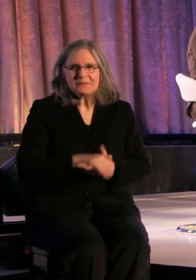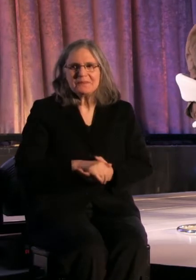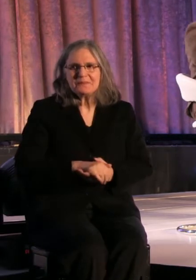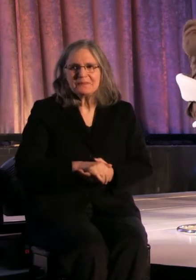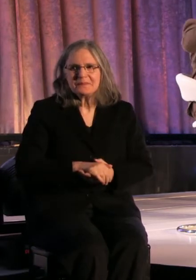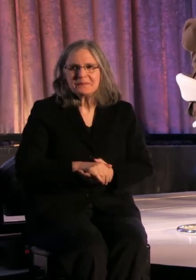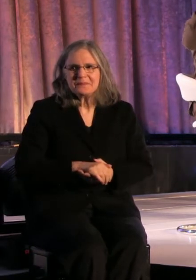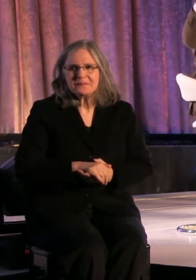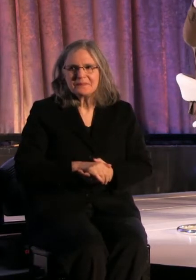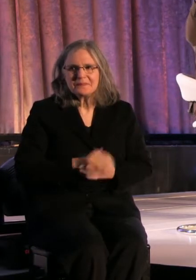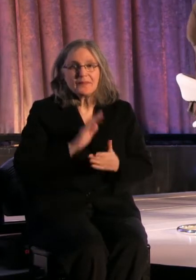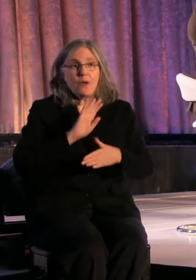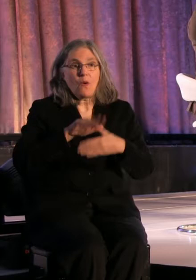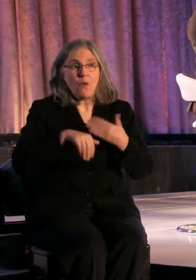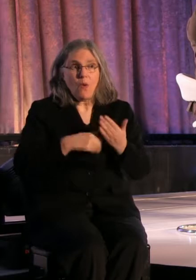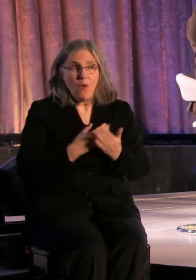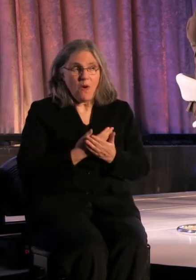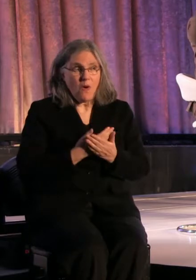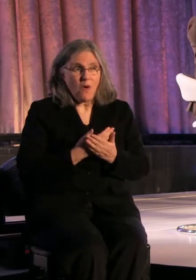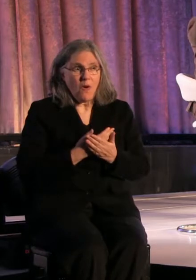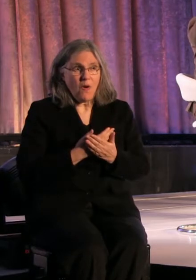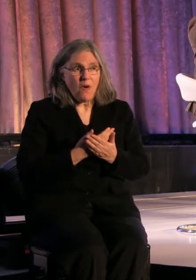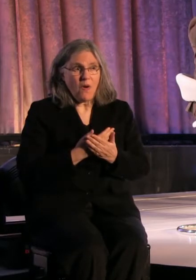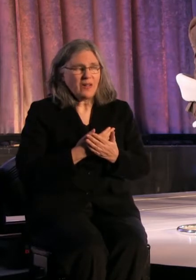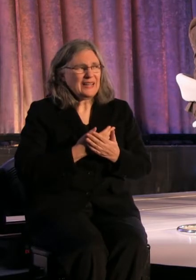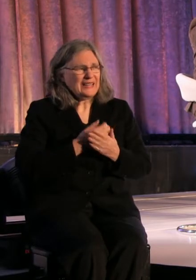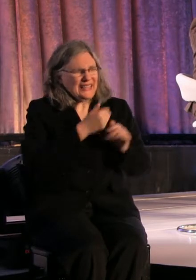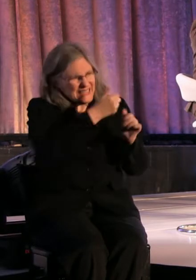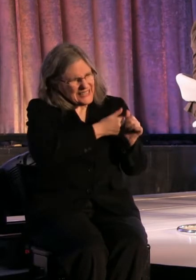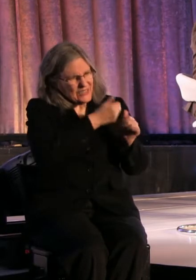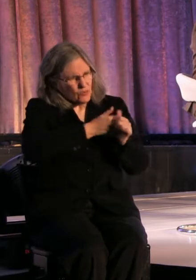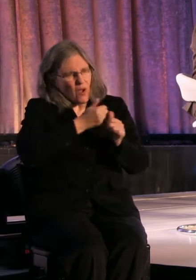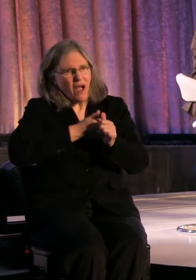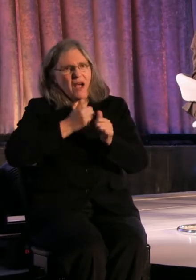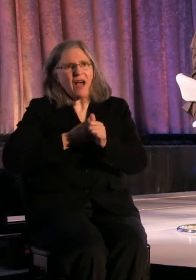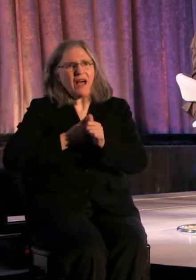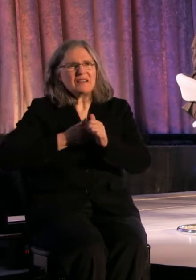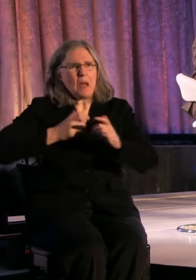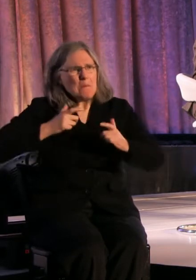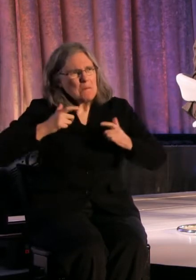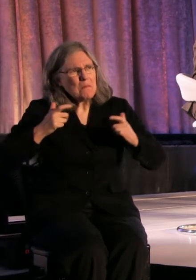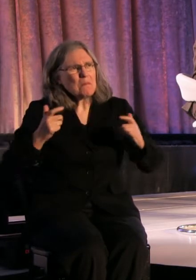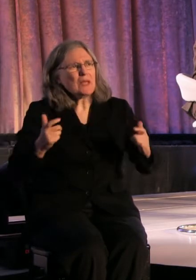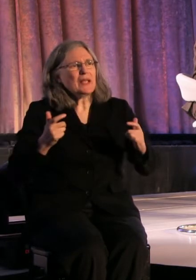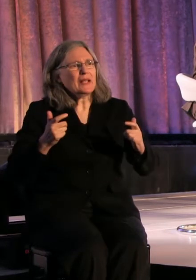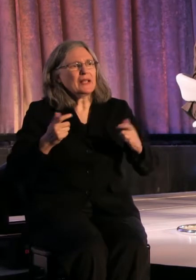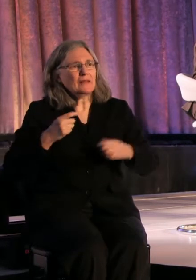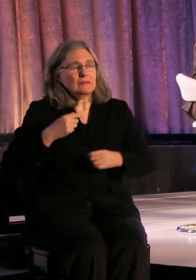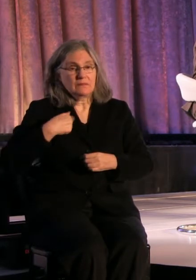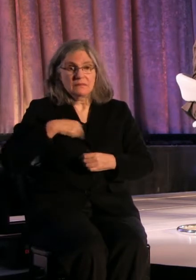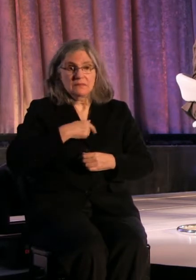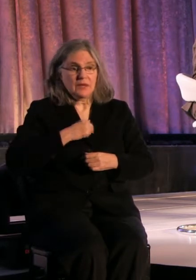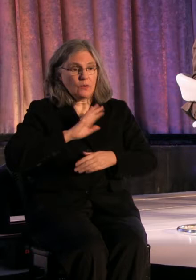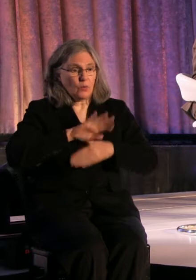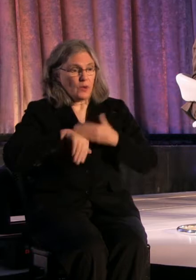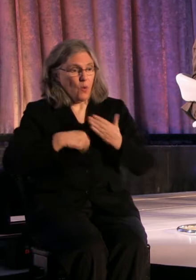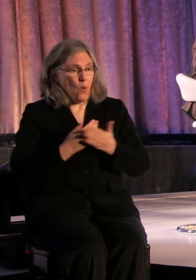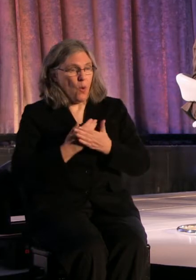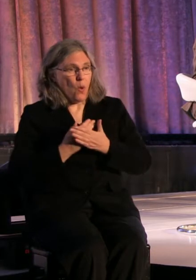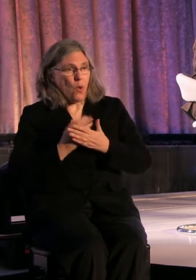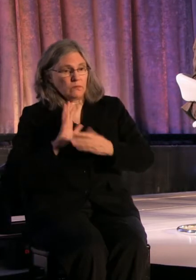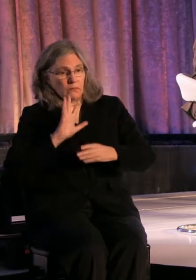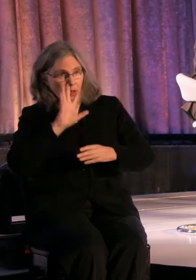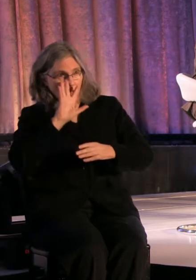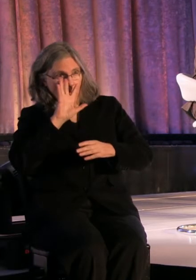All of you guys are so big and managed to draw us all in, in a way that feels very close.